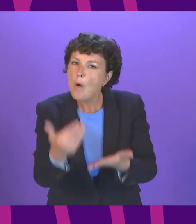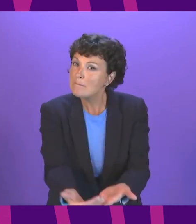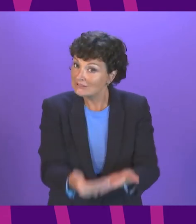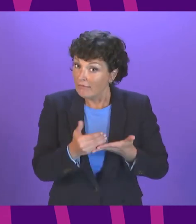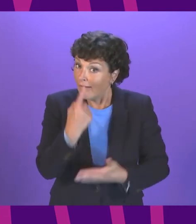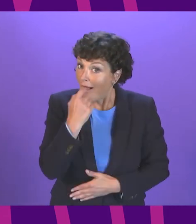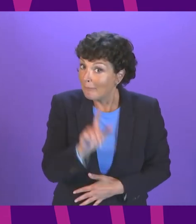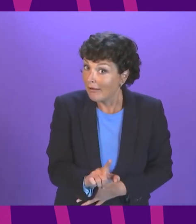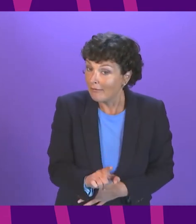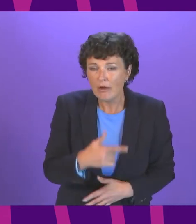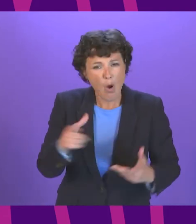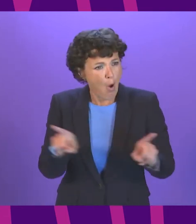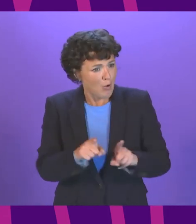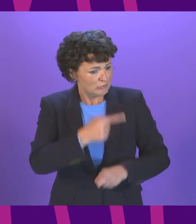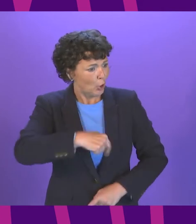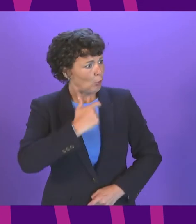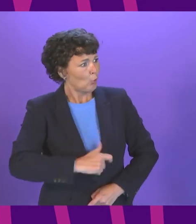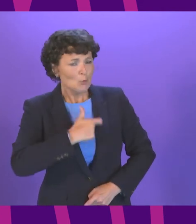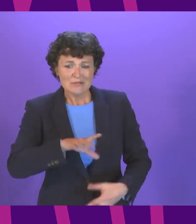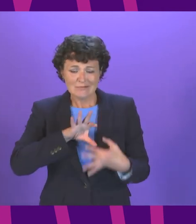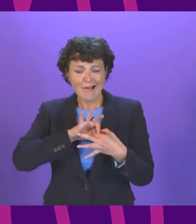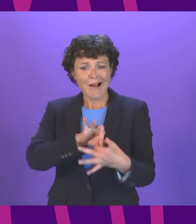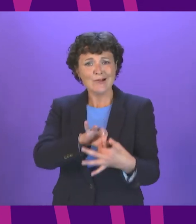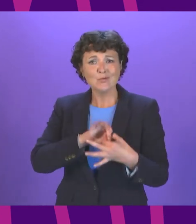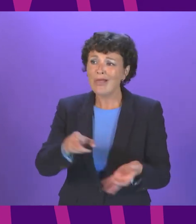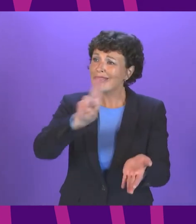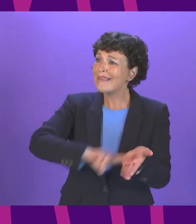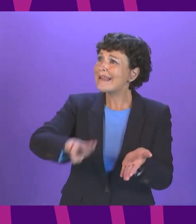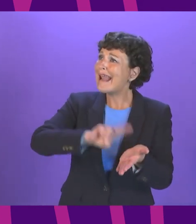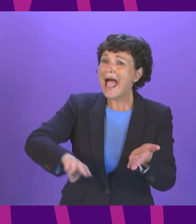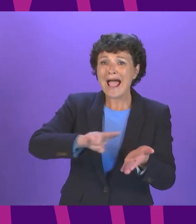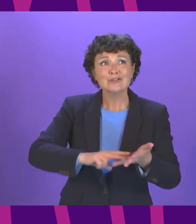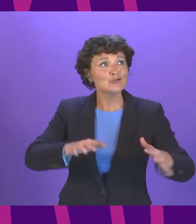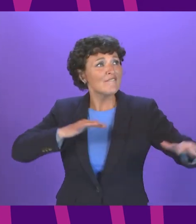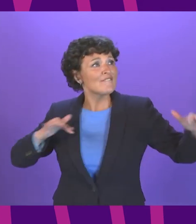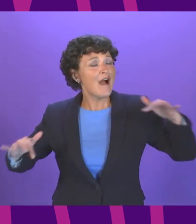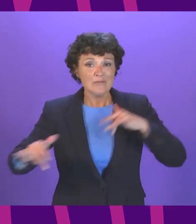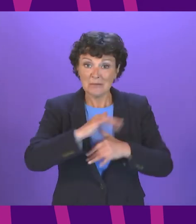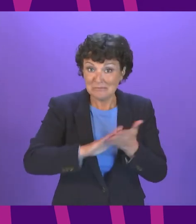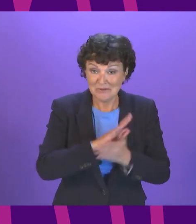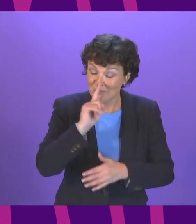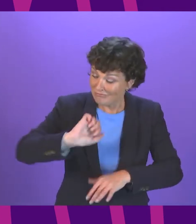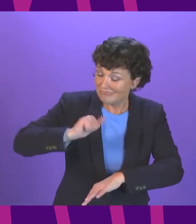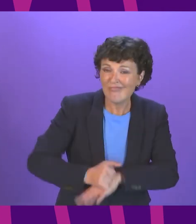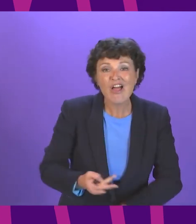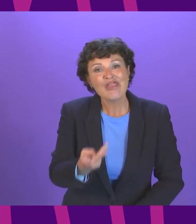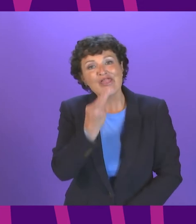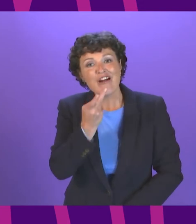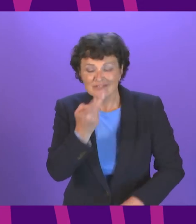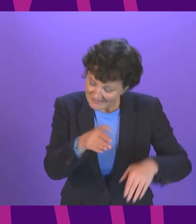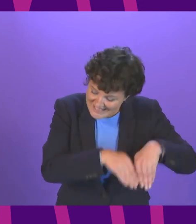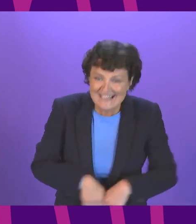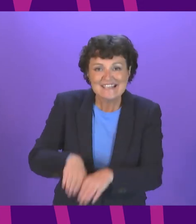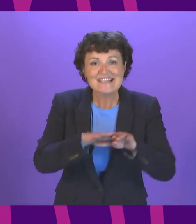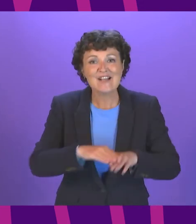our connection with the natural world will be strengthened with a third national park in Scotland our human rights to a healthy environment the need for